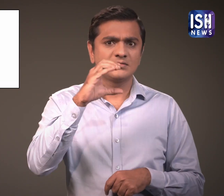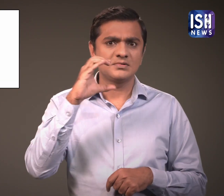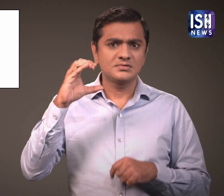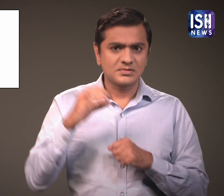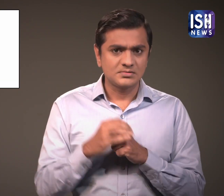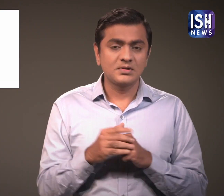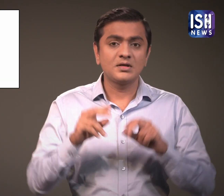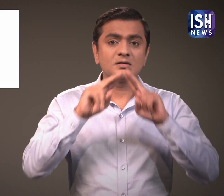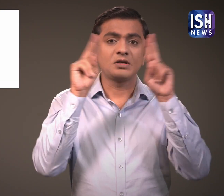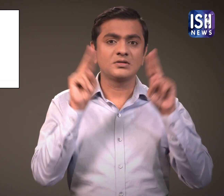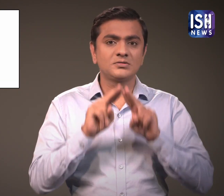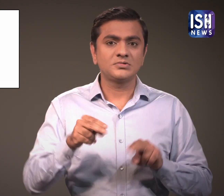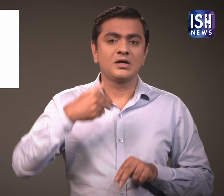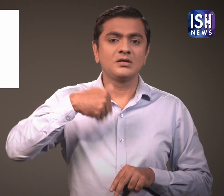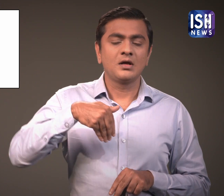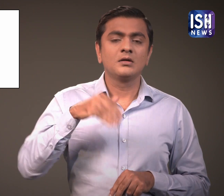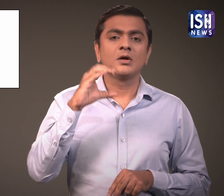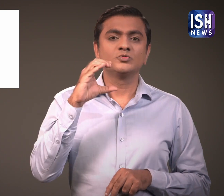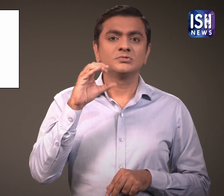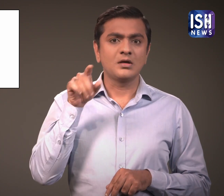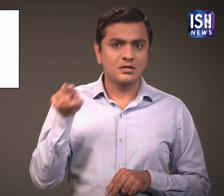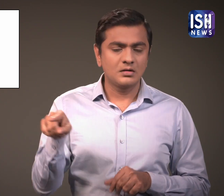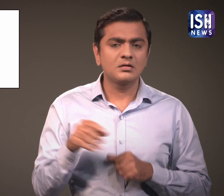International Cricket Council noticed that